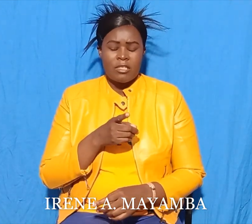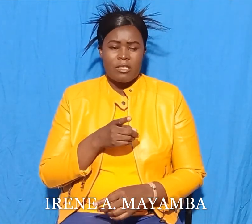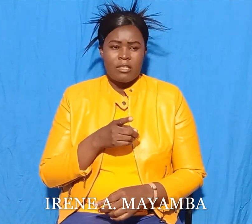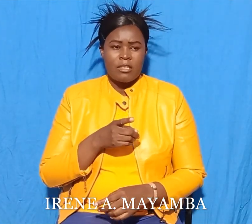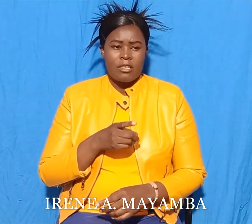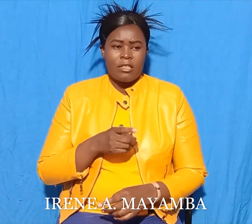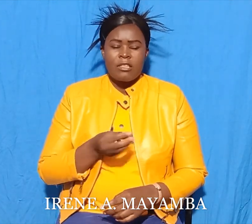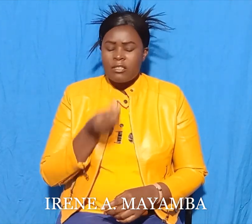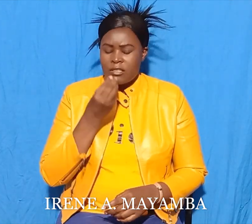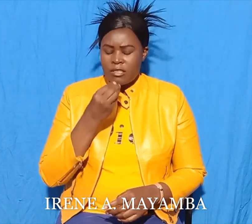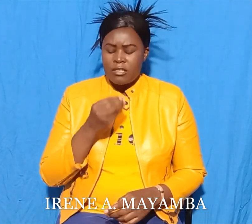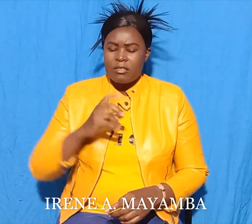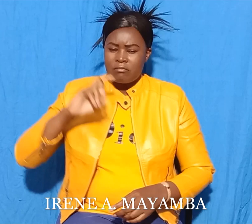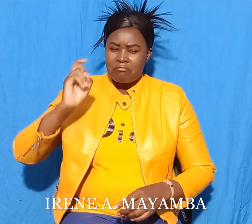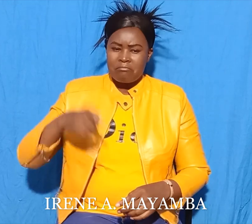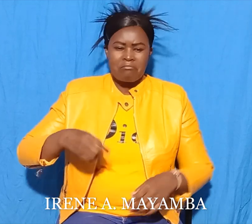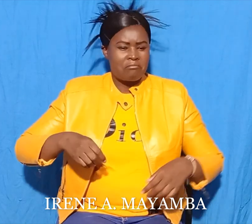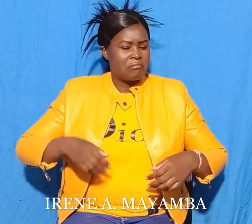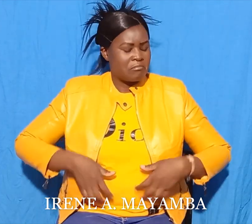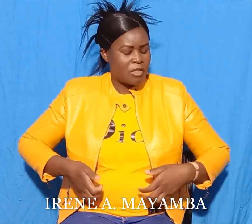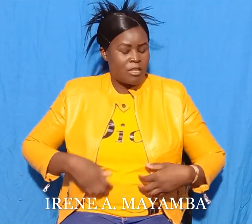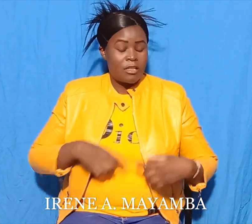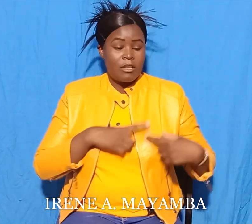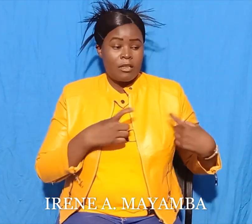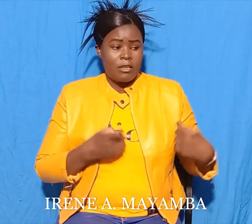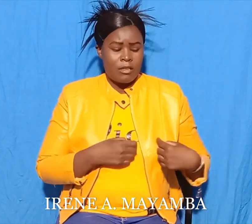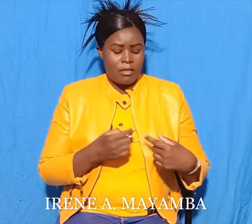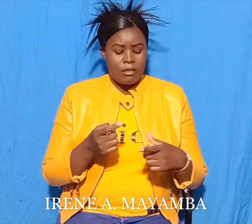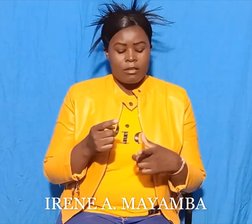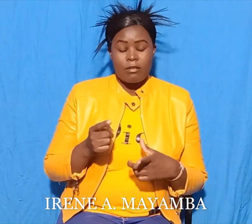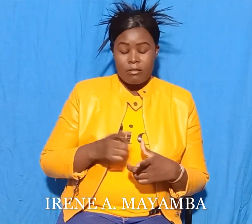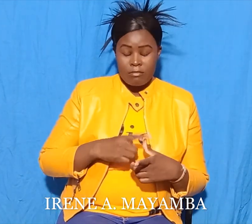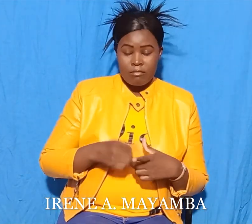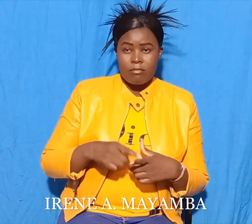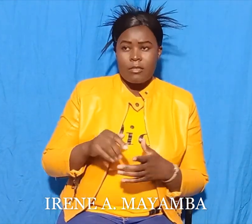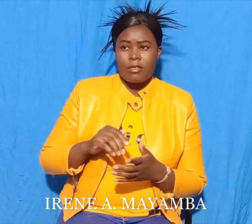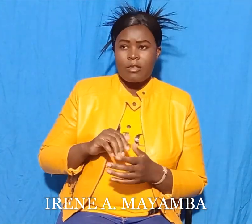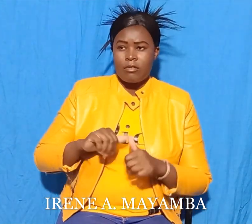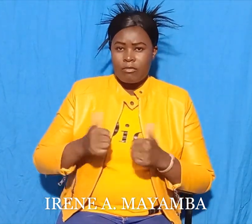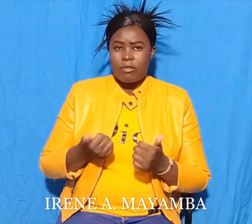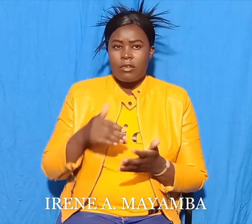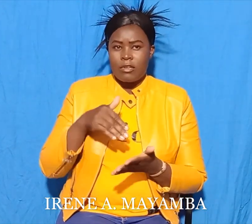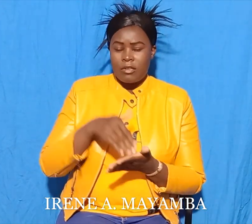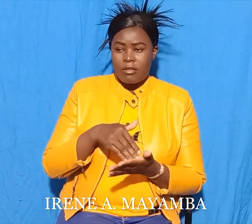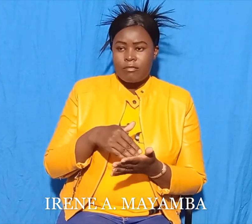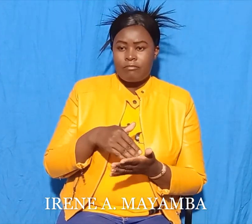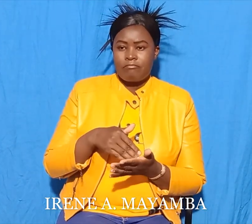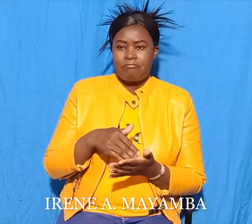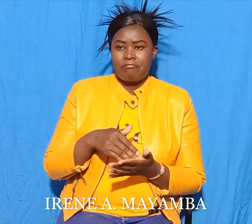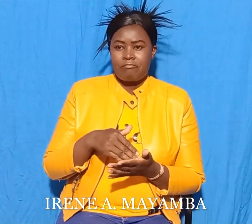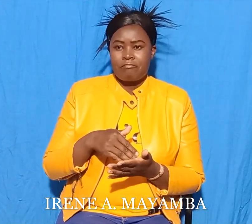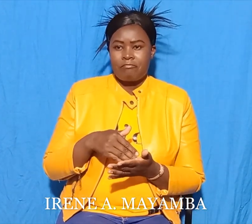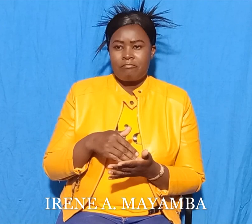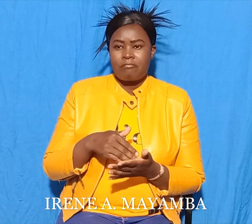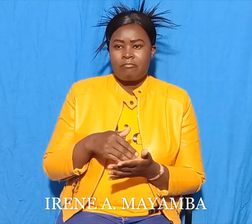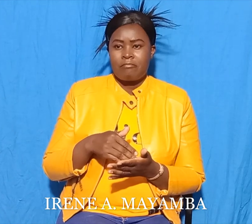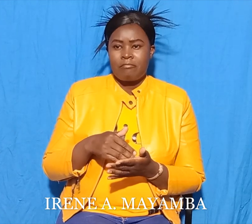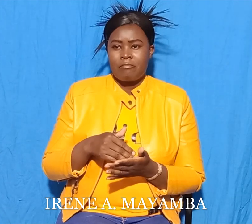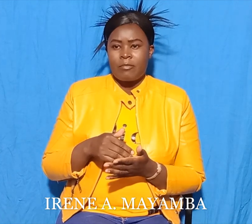Then you will be well again. So I am taking you to him and I am telling it to you because